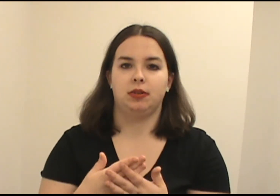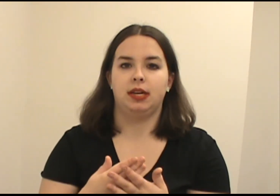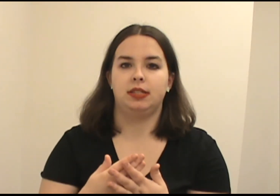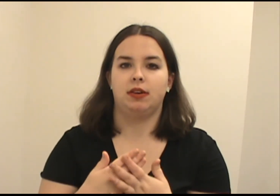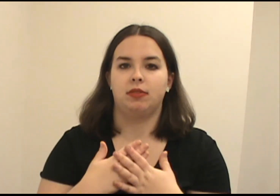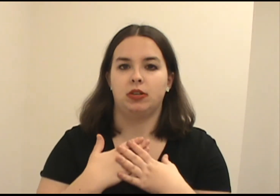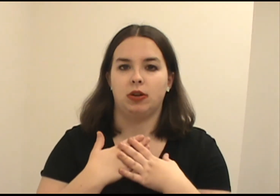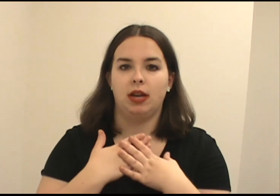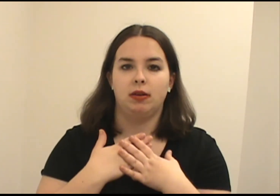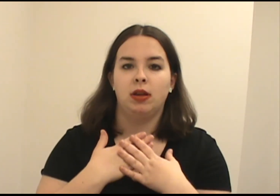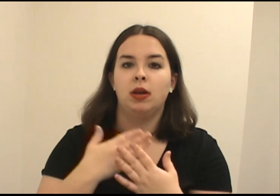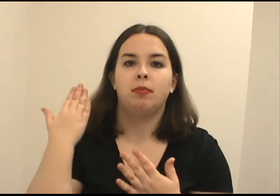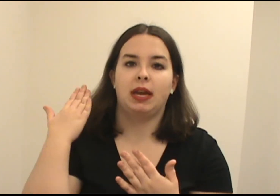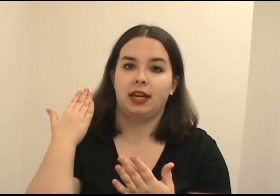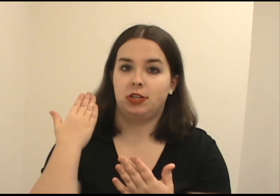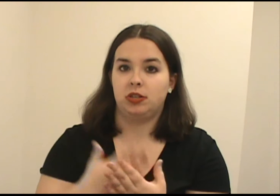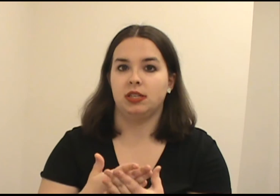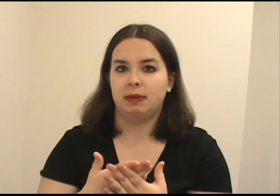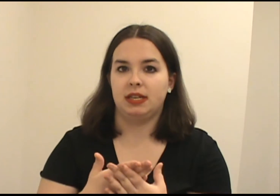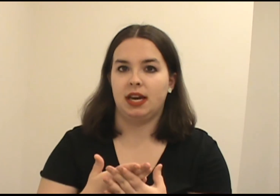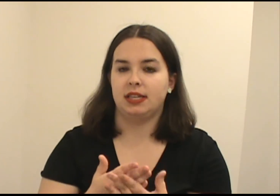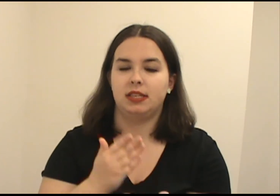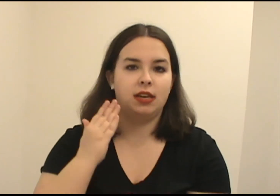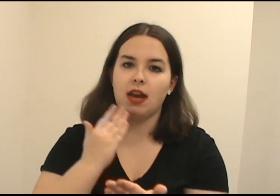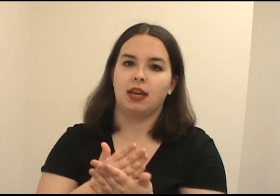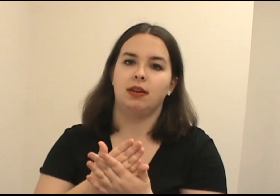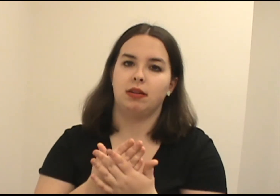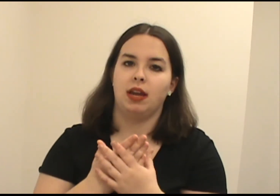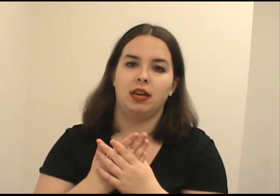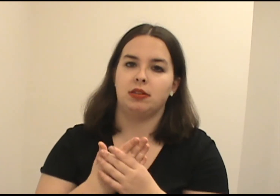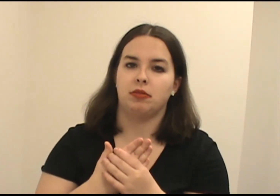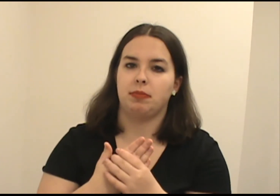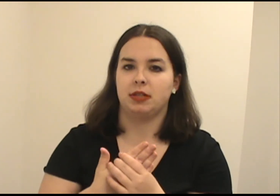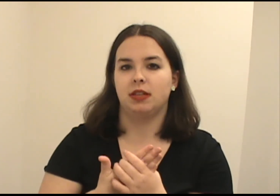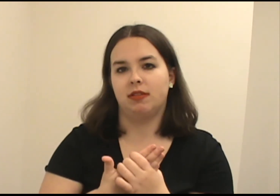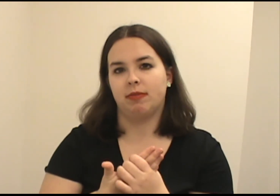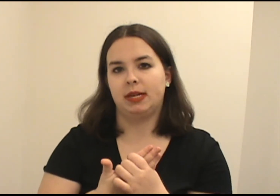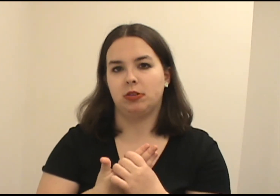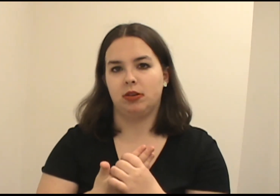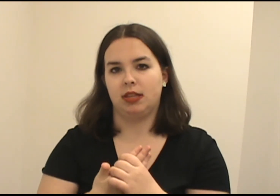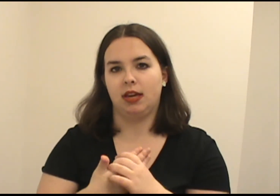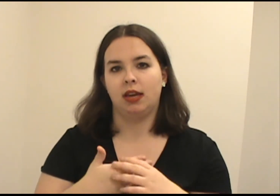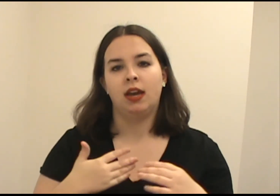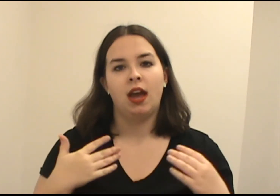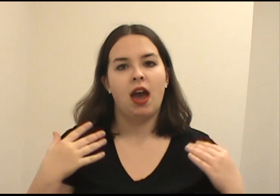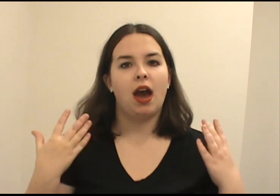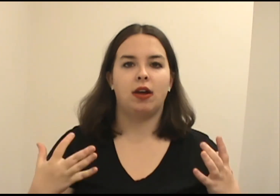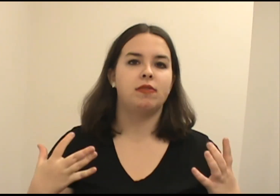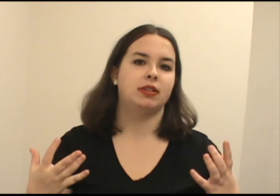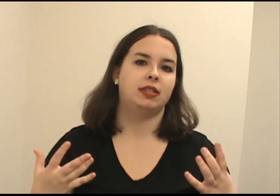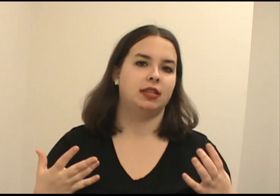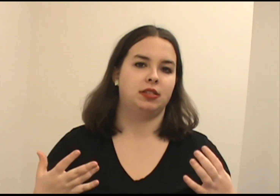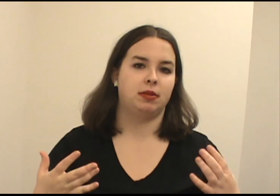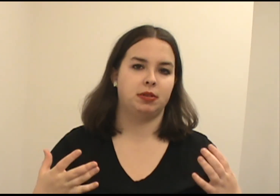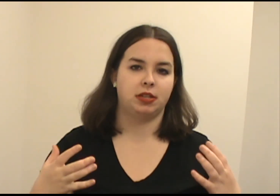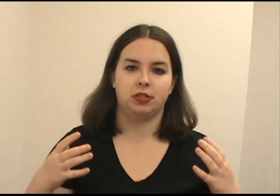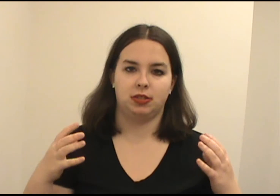trial and stuff to try and make it just be a test, not get any sort of personal information or anything out of this test object, just